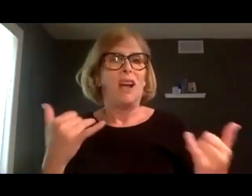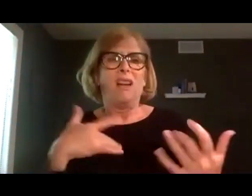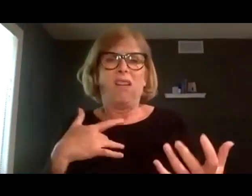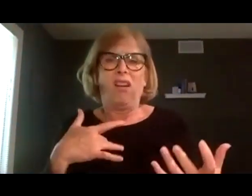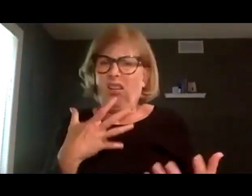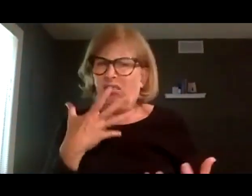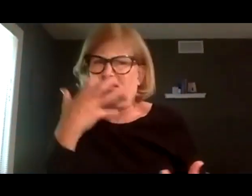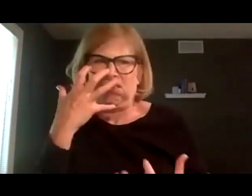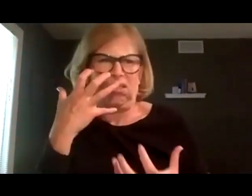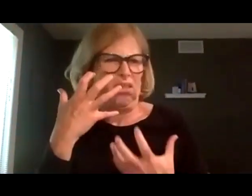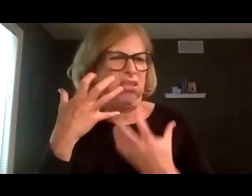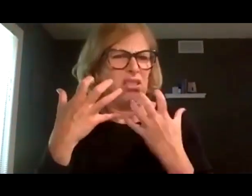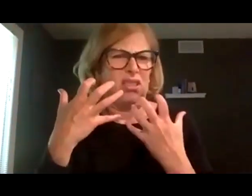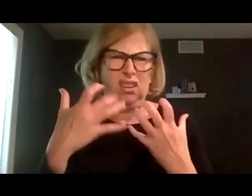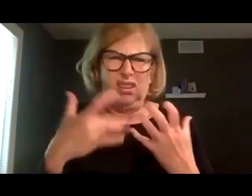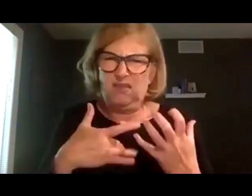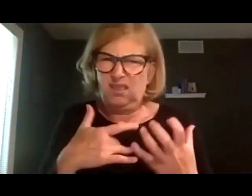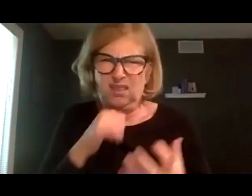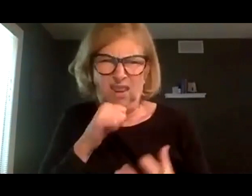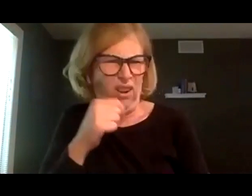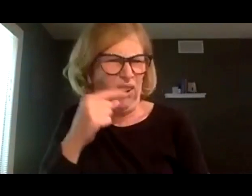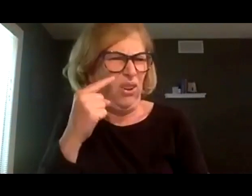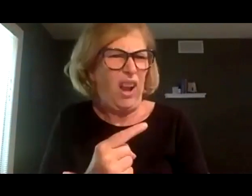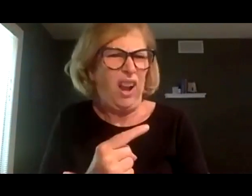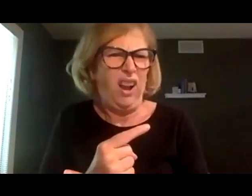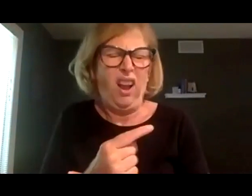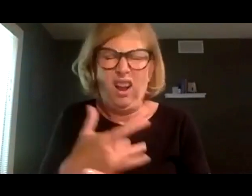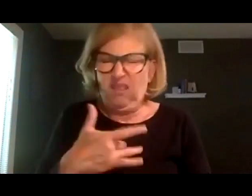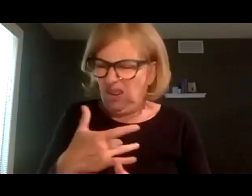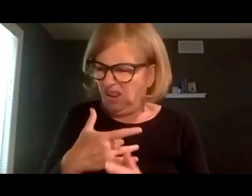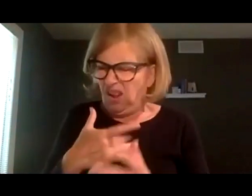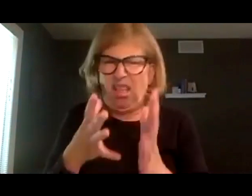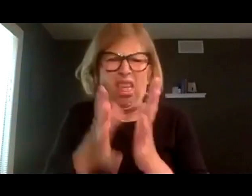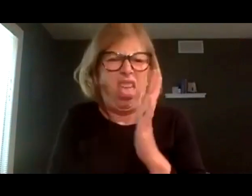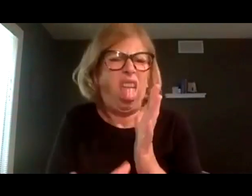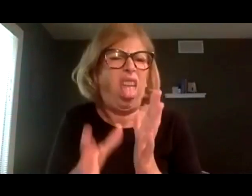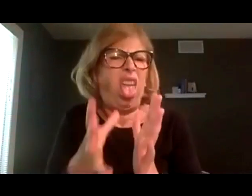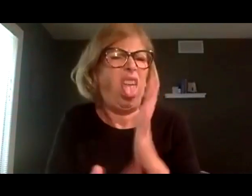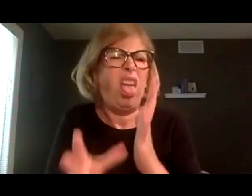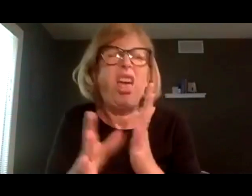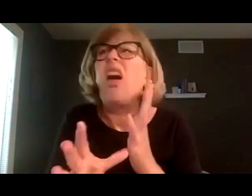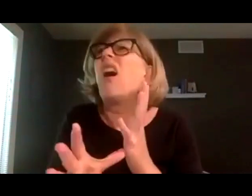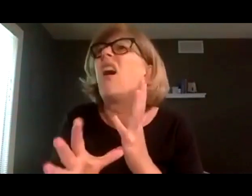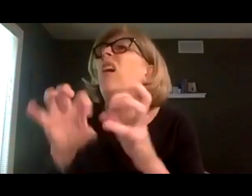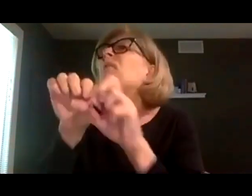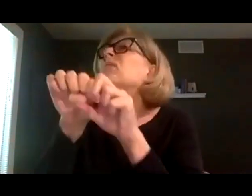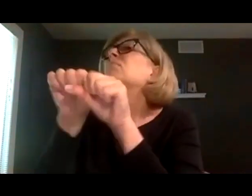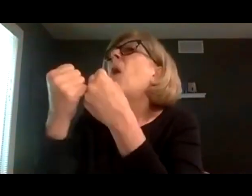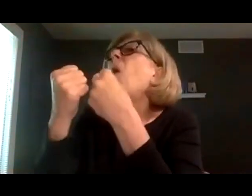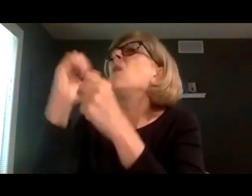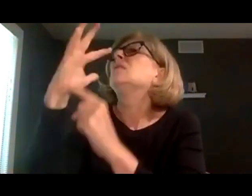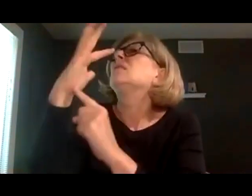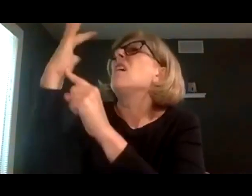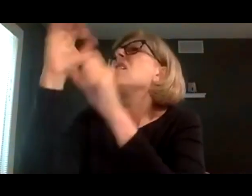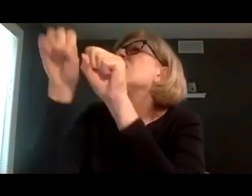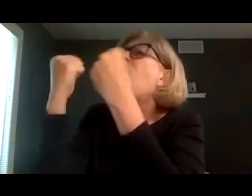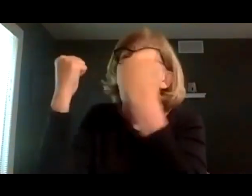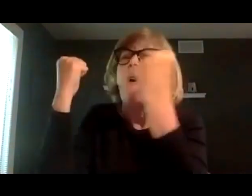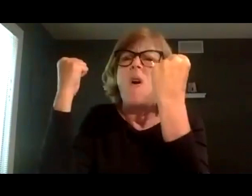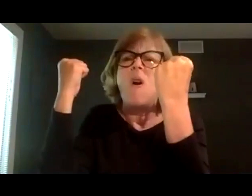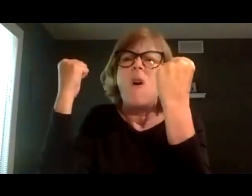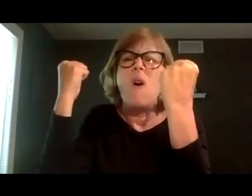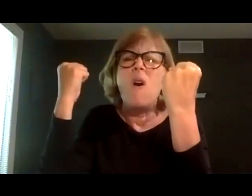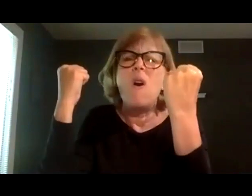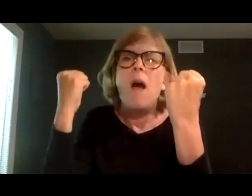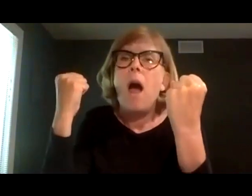today I am cranky so nothing seems right I have diarrhea and